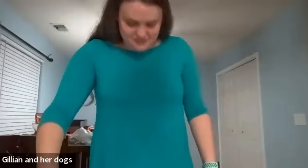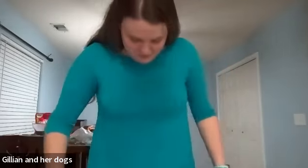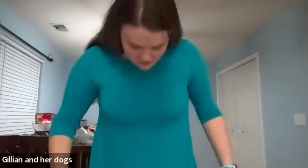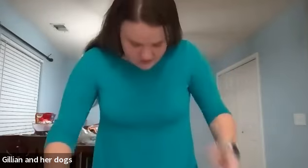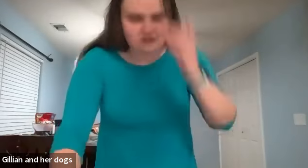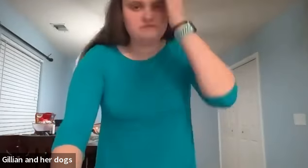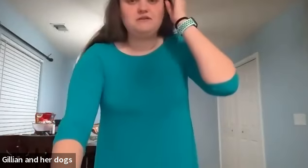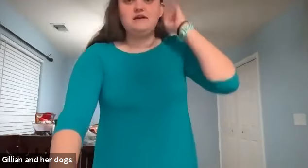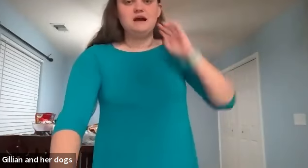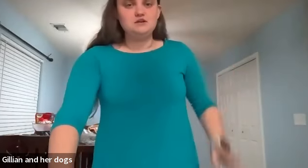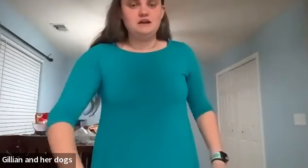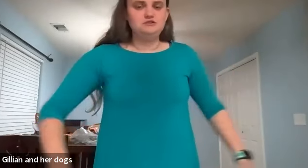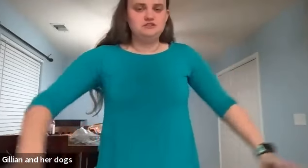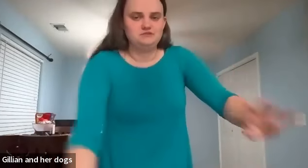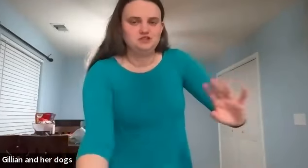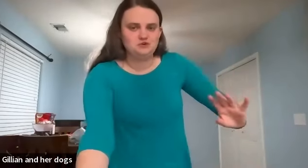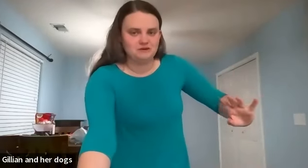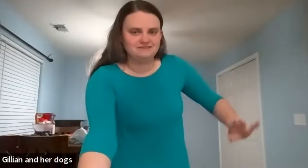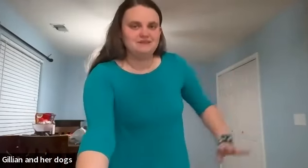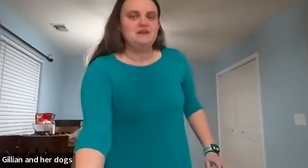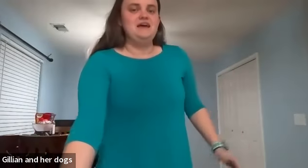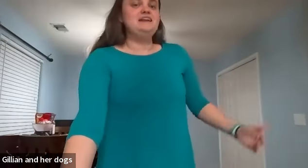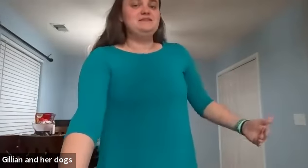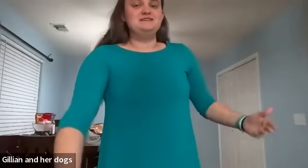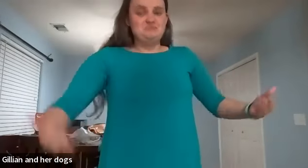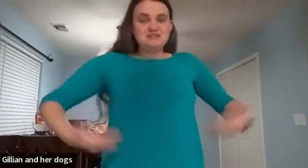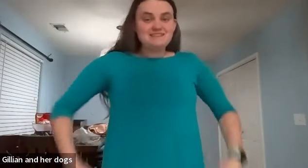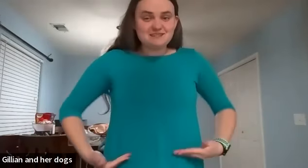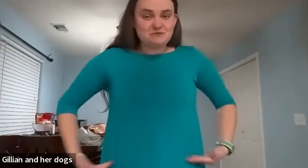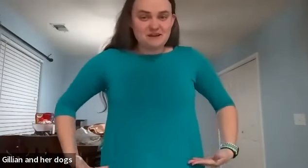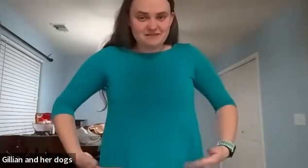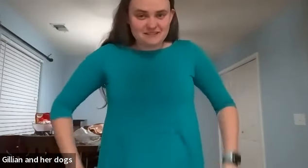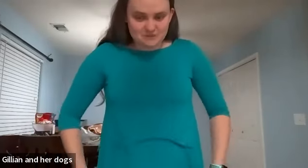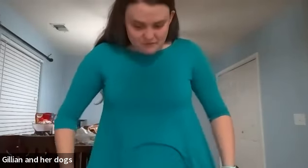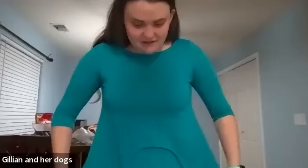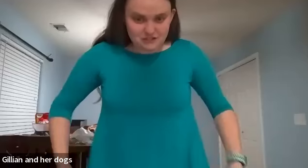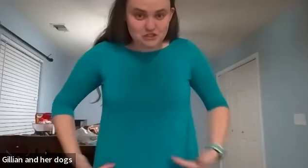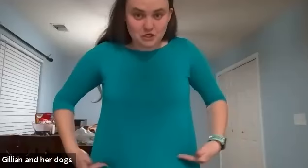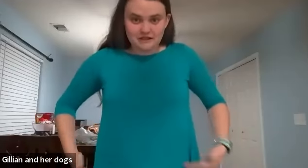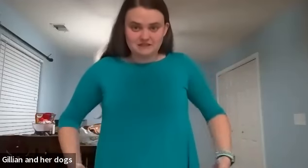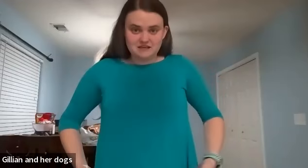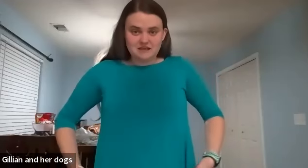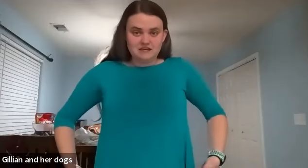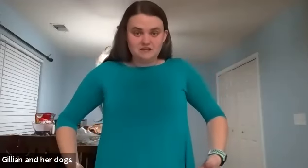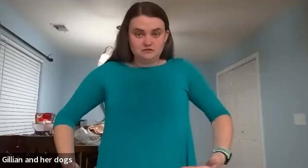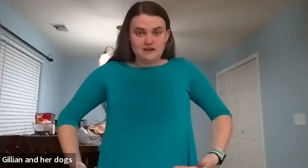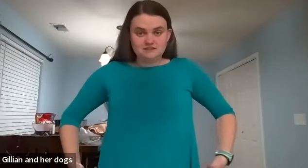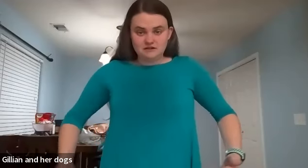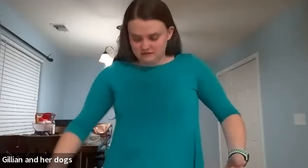still am not tall enough okay i know i told you i was short anyways pretend this is where my this is where my like skirt ends and your legs are like